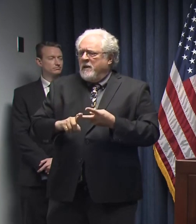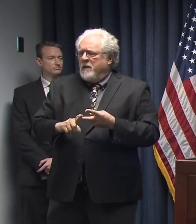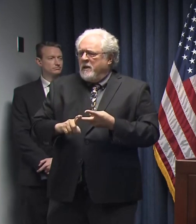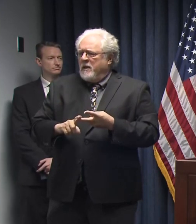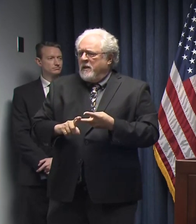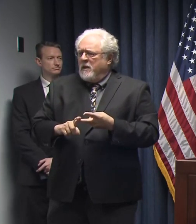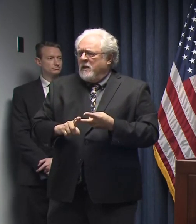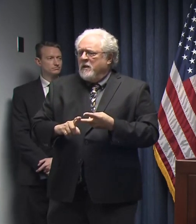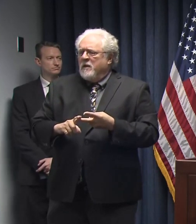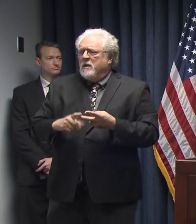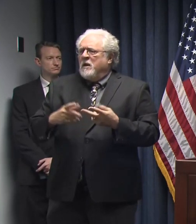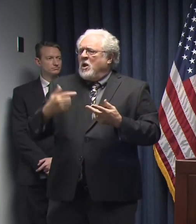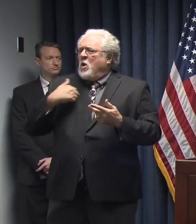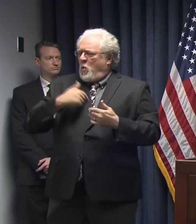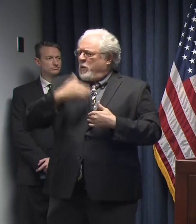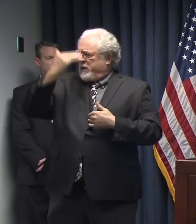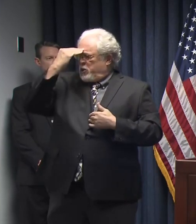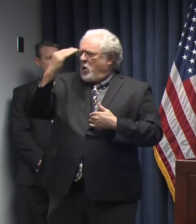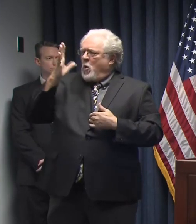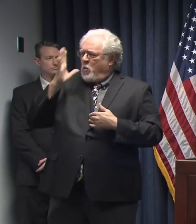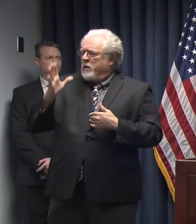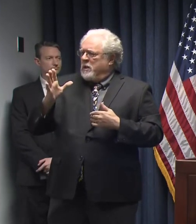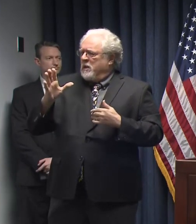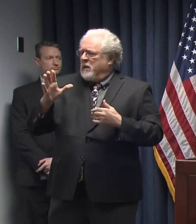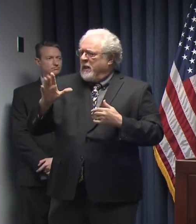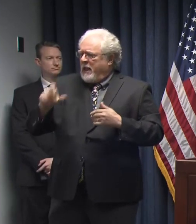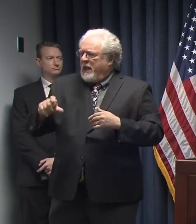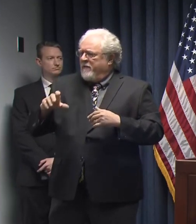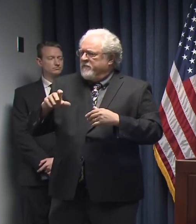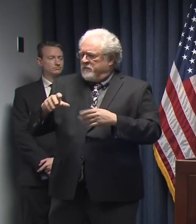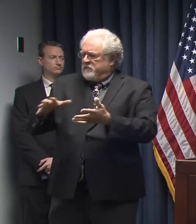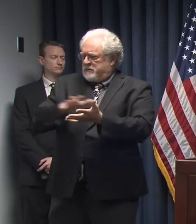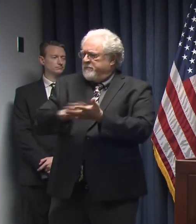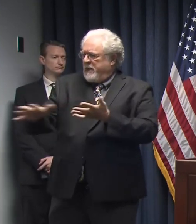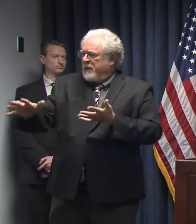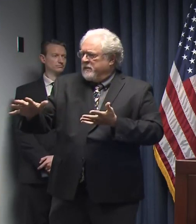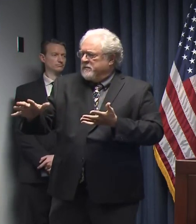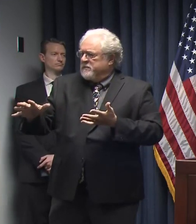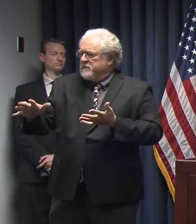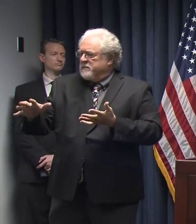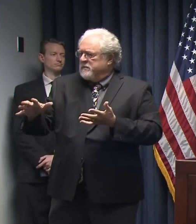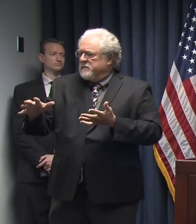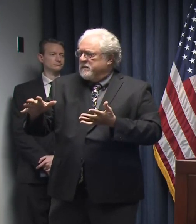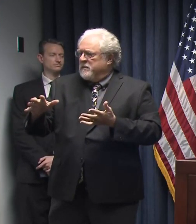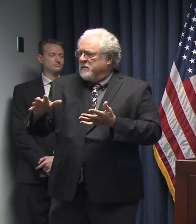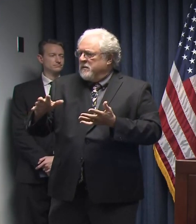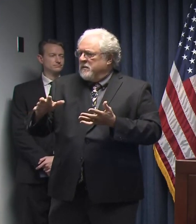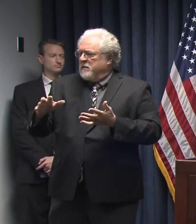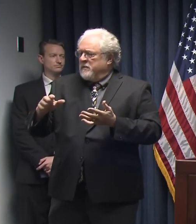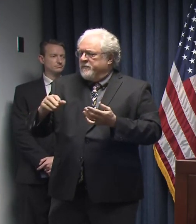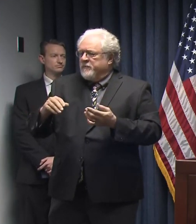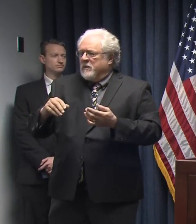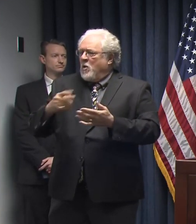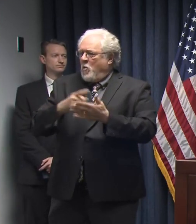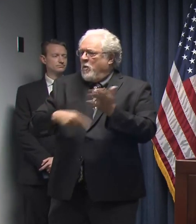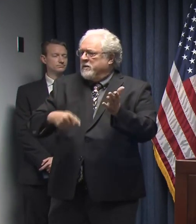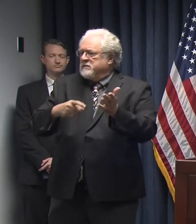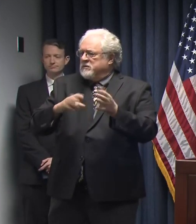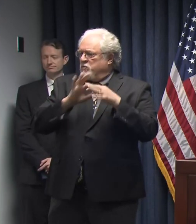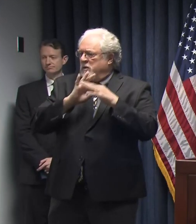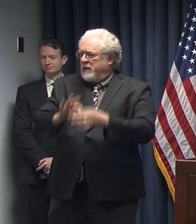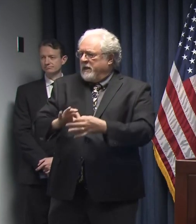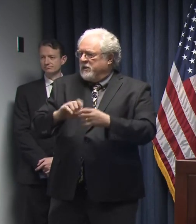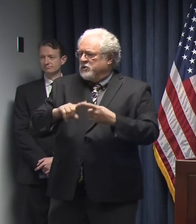To one degree or another, we know that it's going to have to be spent on those things that are related